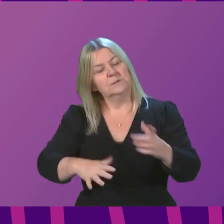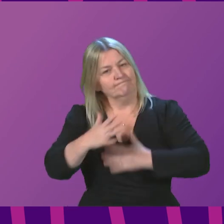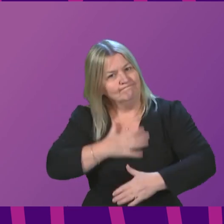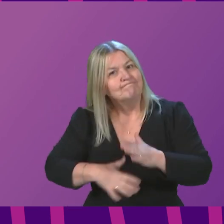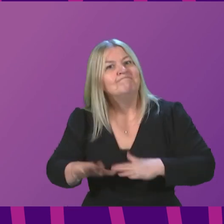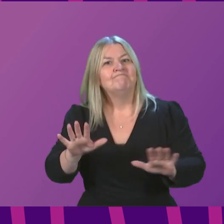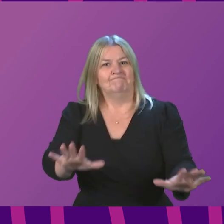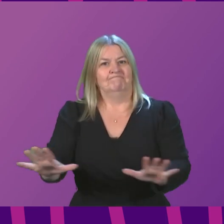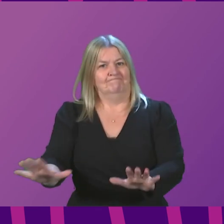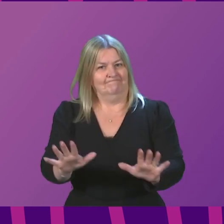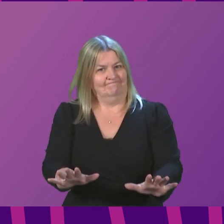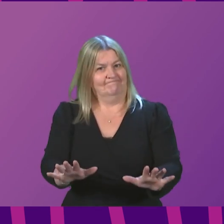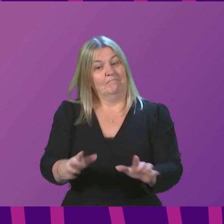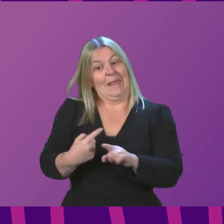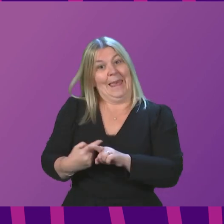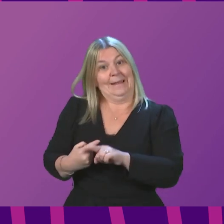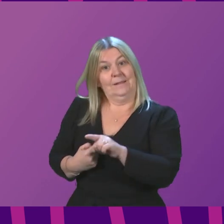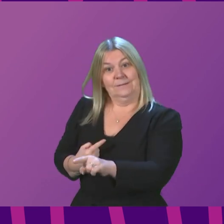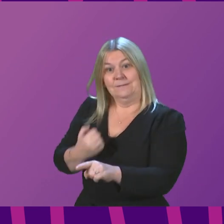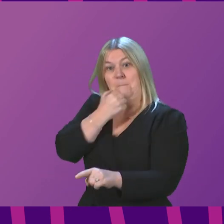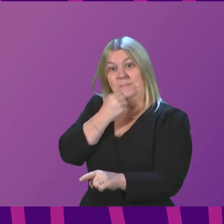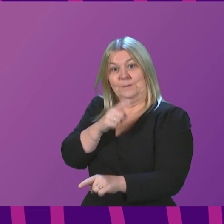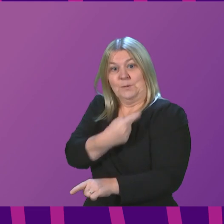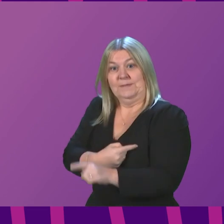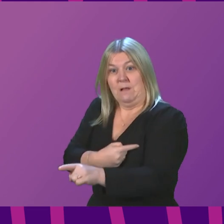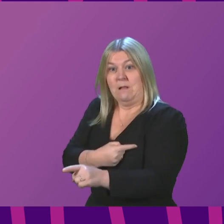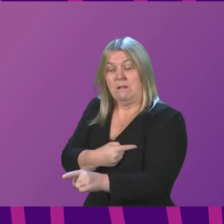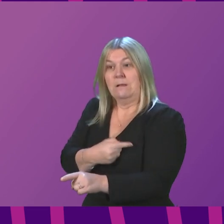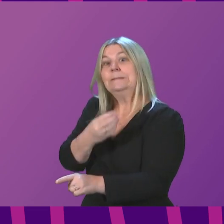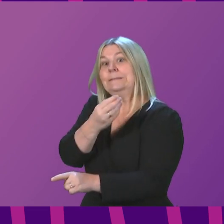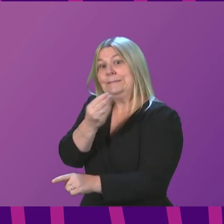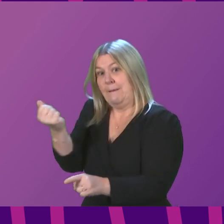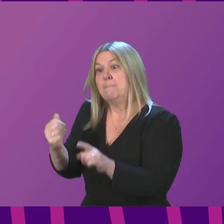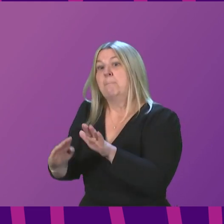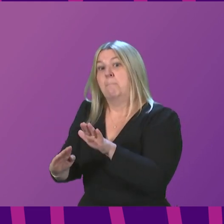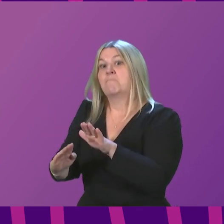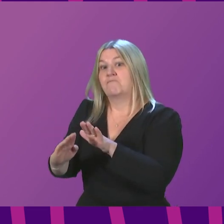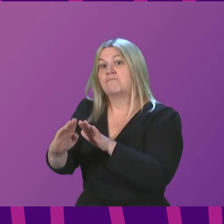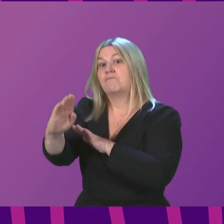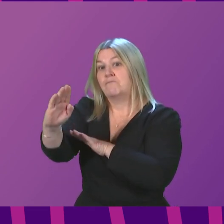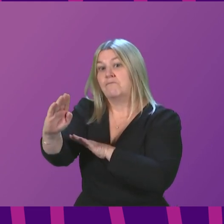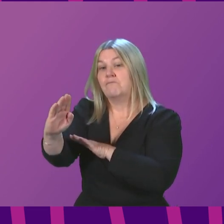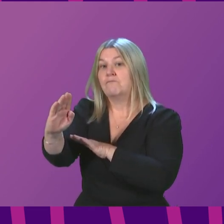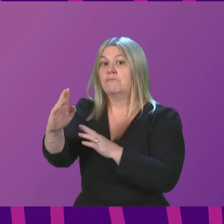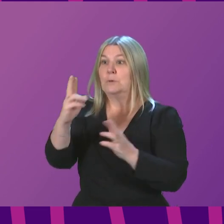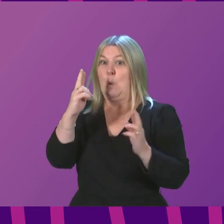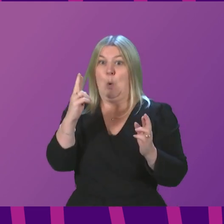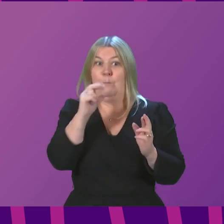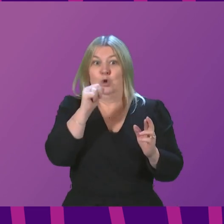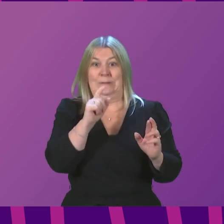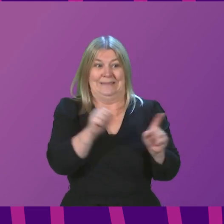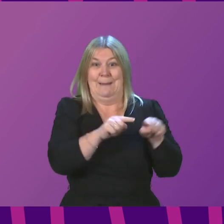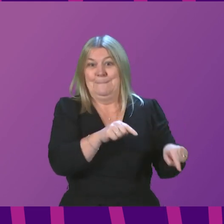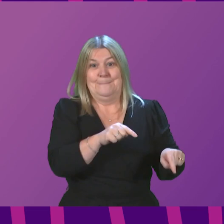hospital with COVID in England are now rising quite sharply, which may be a sign of things to come here. indeed, today's reported